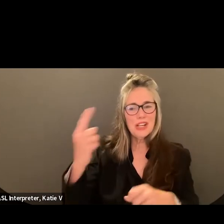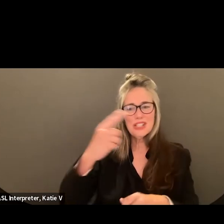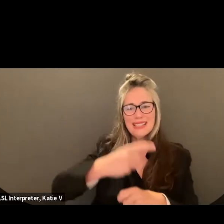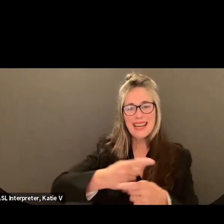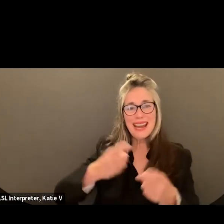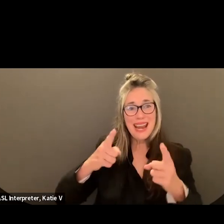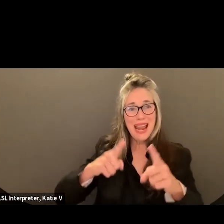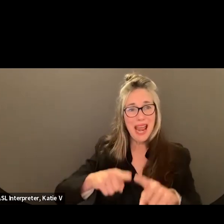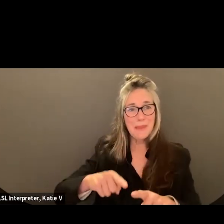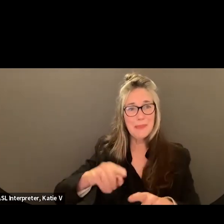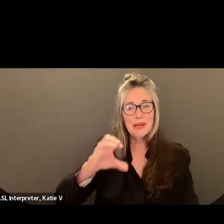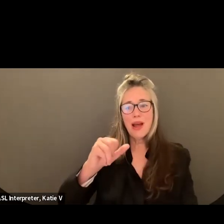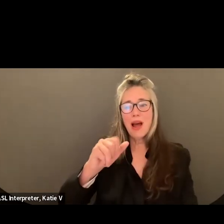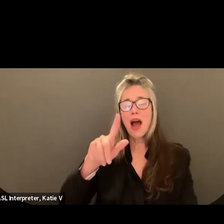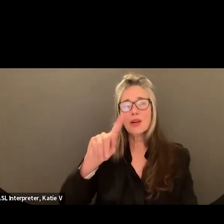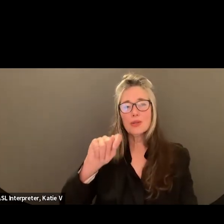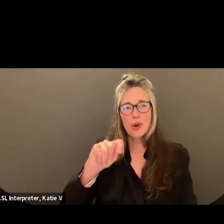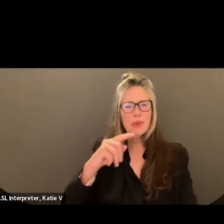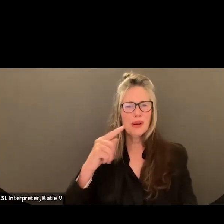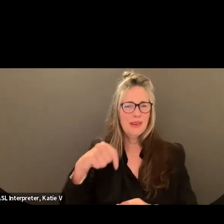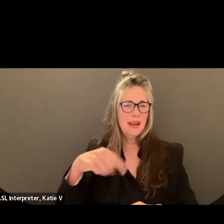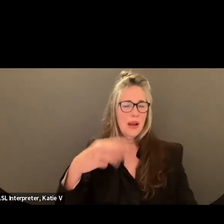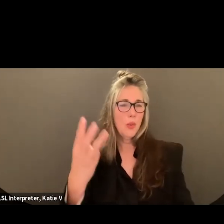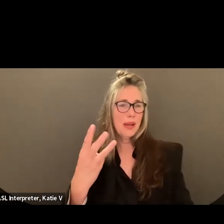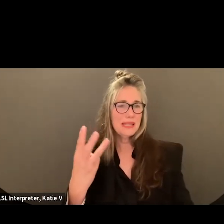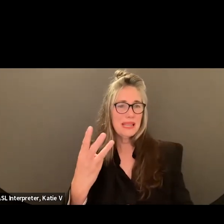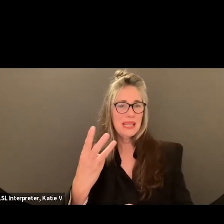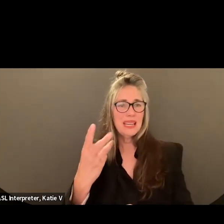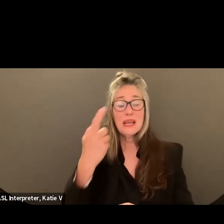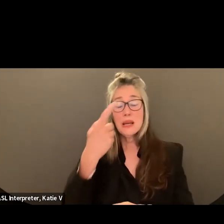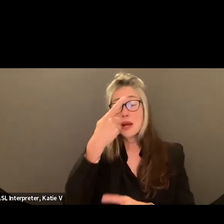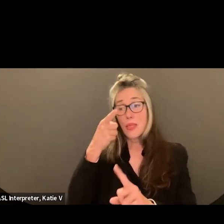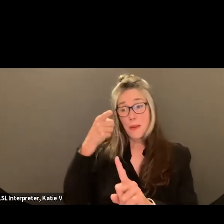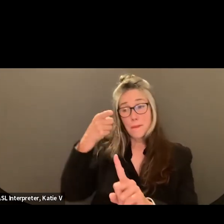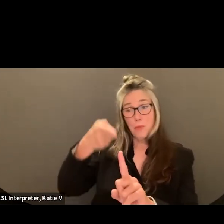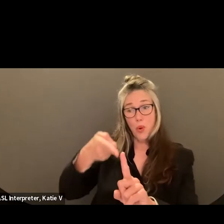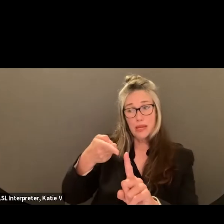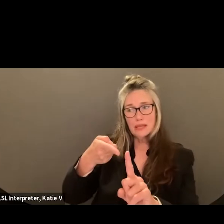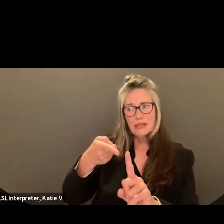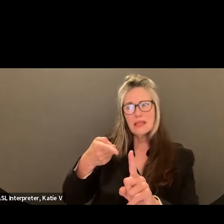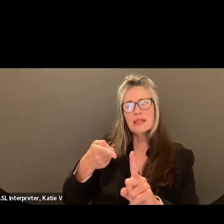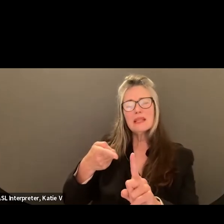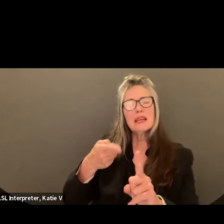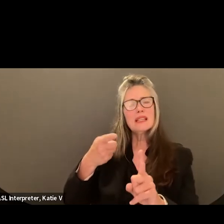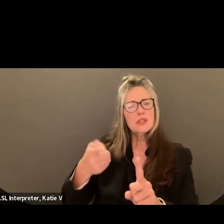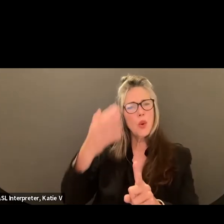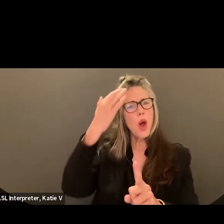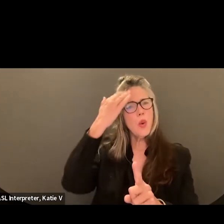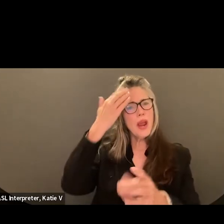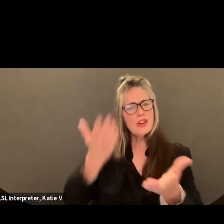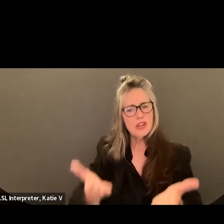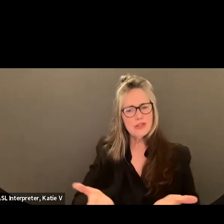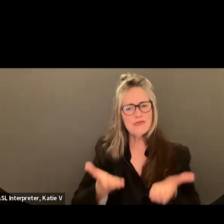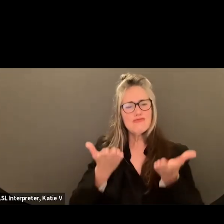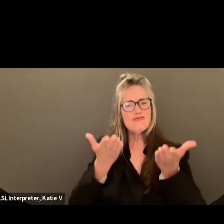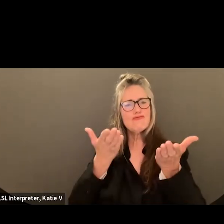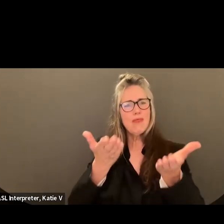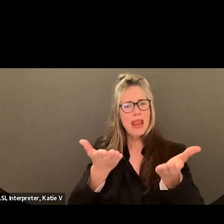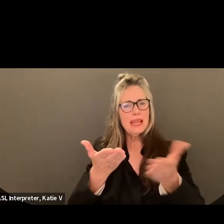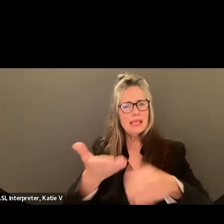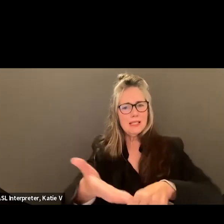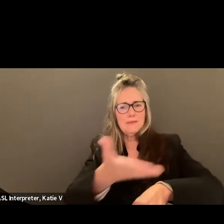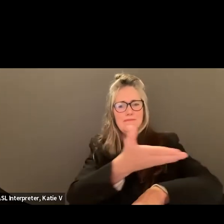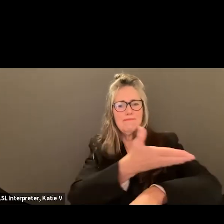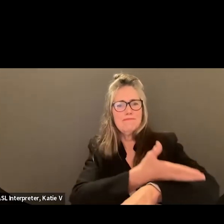Organization, the objective is to raise awareness of mental health issues around the world and to mobilize efforts in support of mental